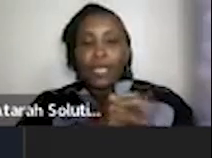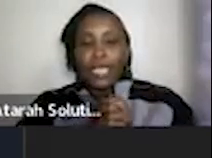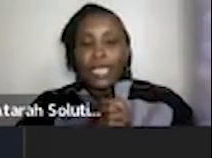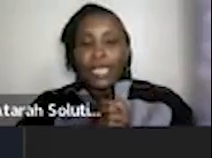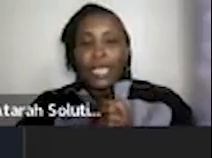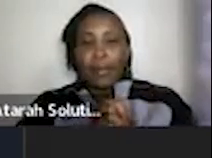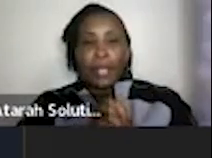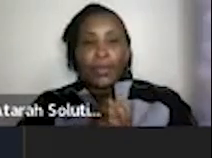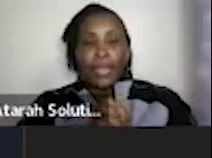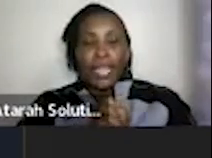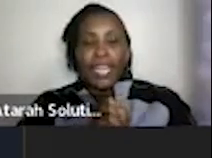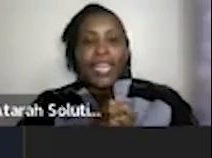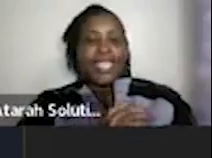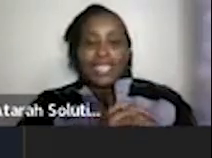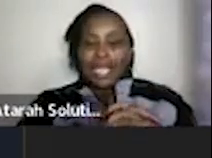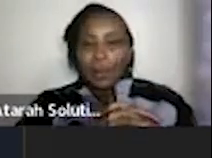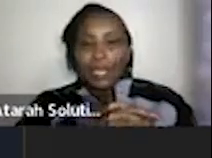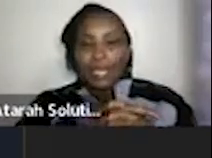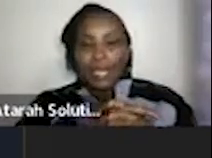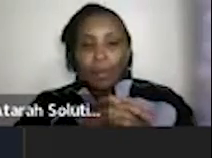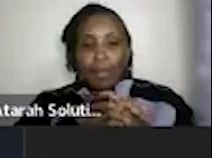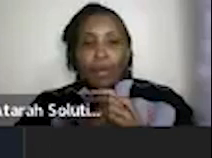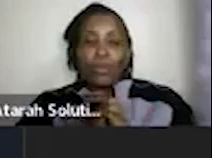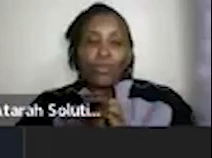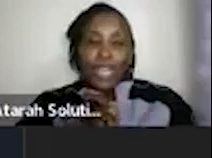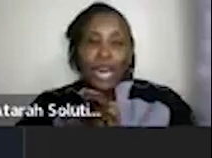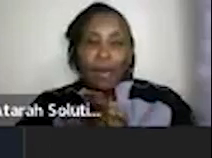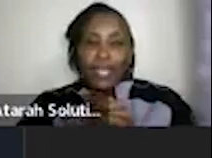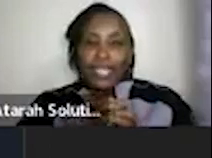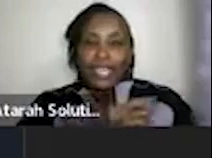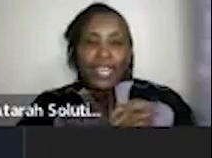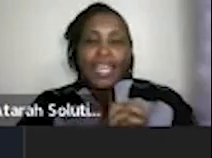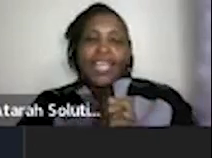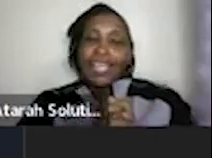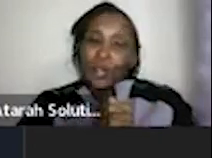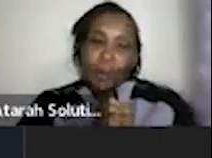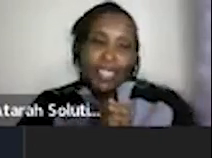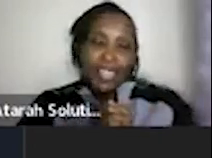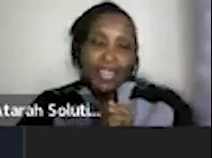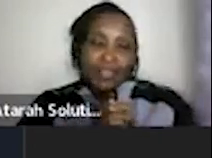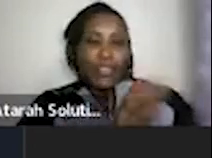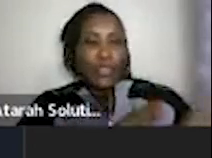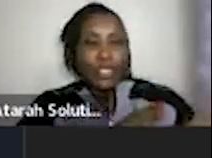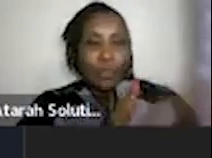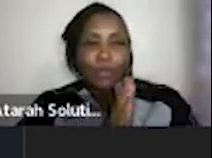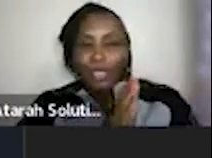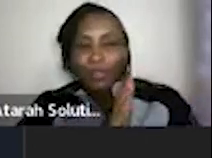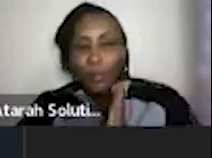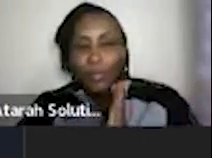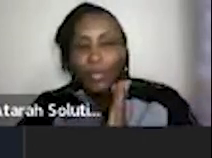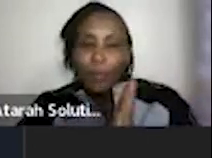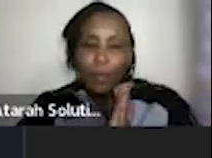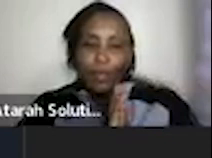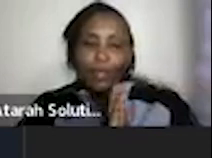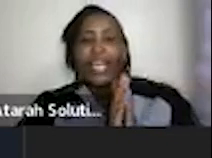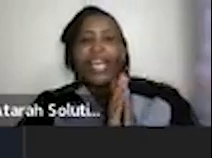located in kampala uganda this is a company led by my good friend harbert zake thank you about that care for introducing me to wonderful